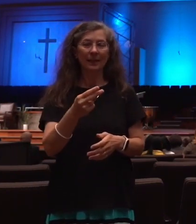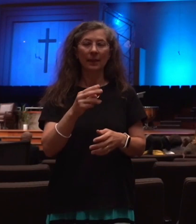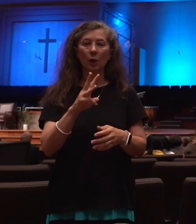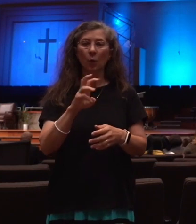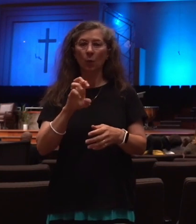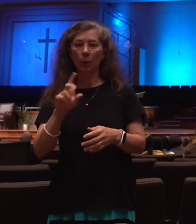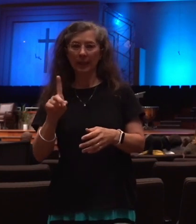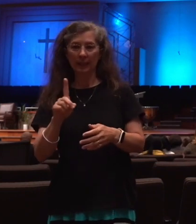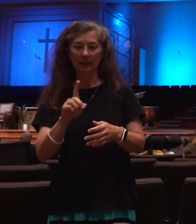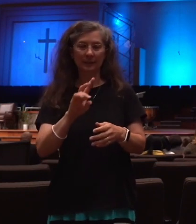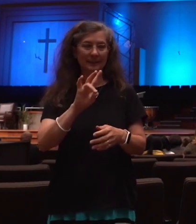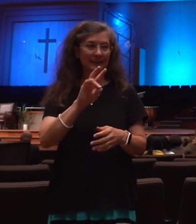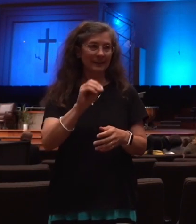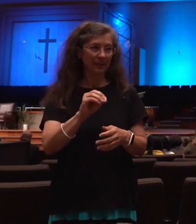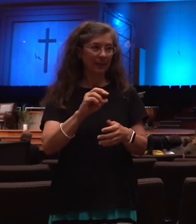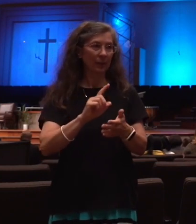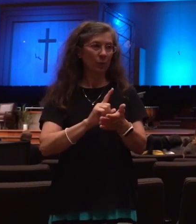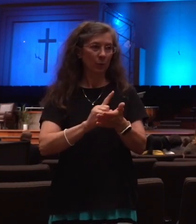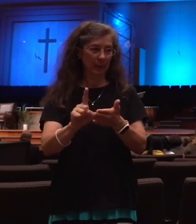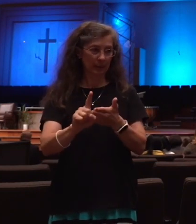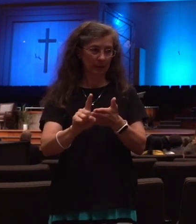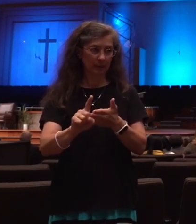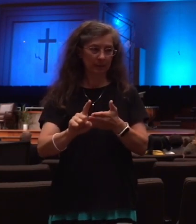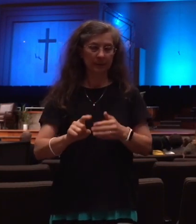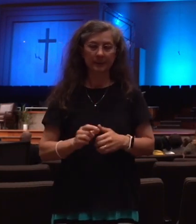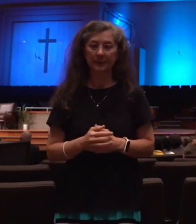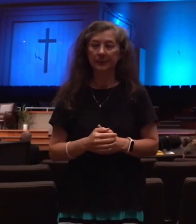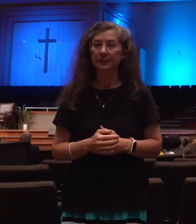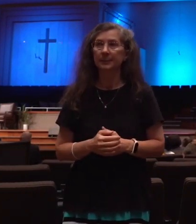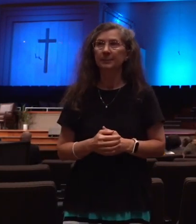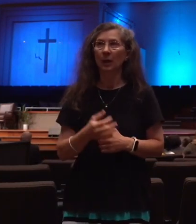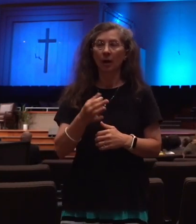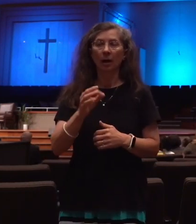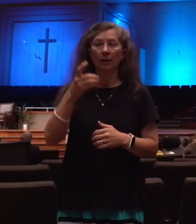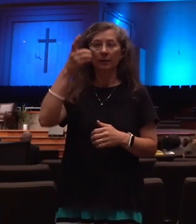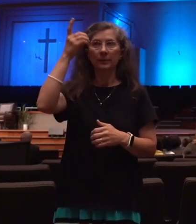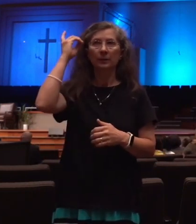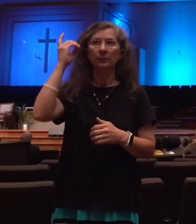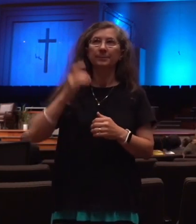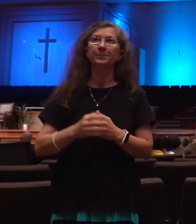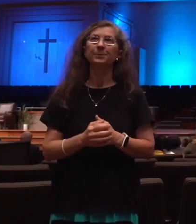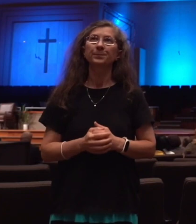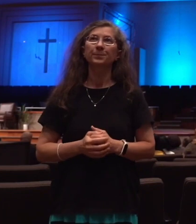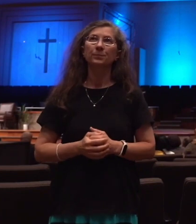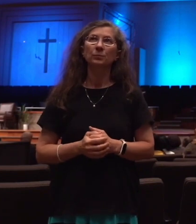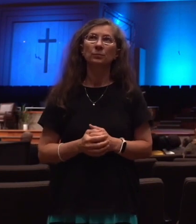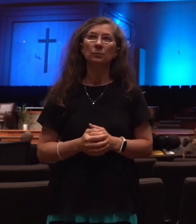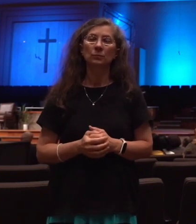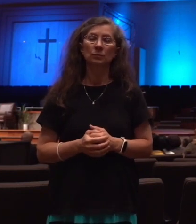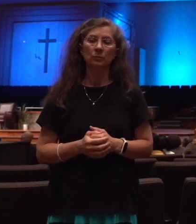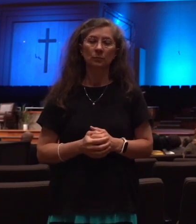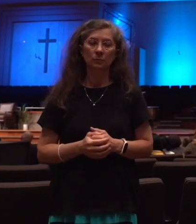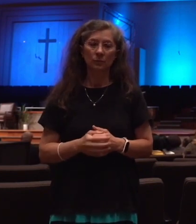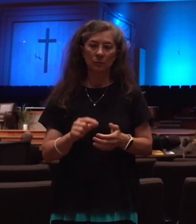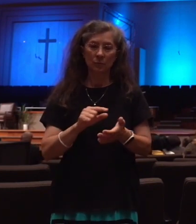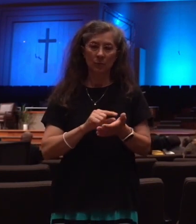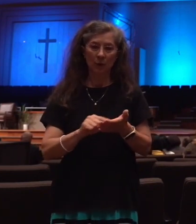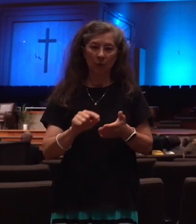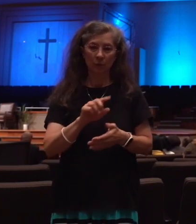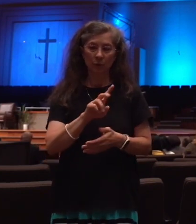Daniel chapter 9, verses 24 through 27, we have mentioned this several times already, but in verse 24, it says,